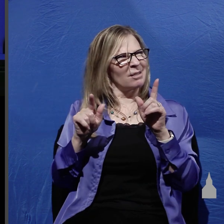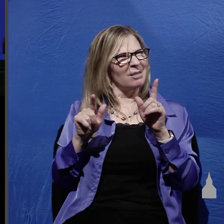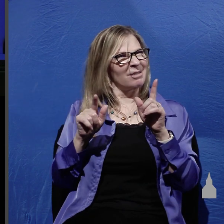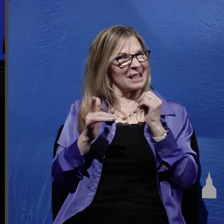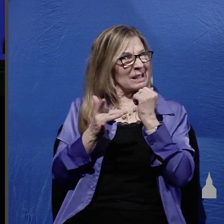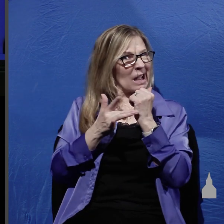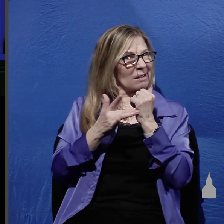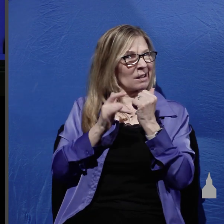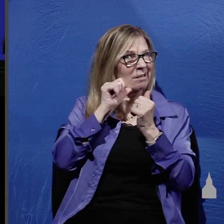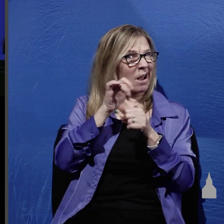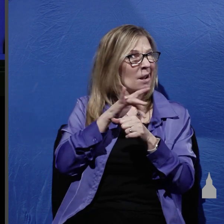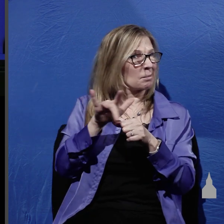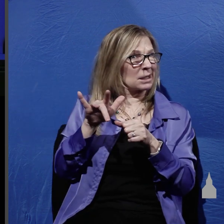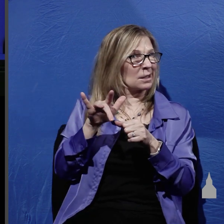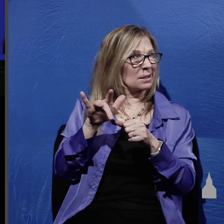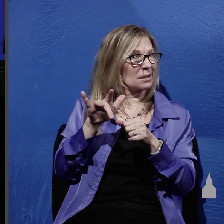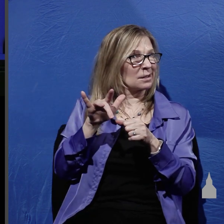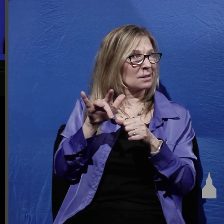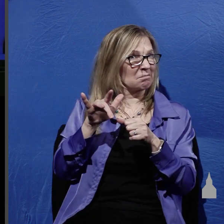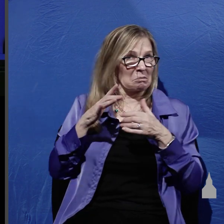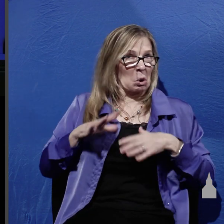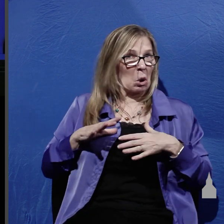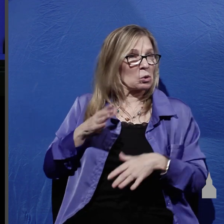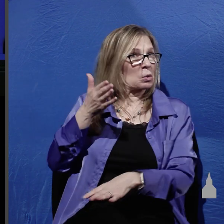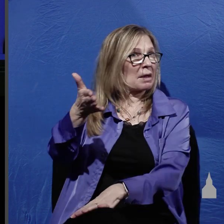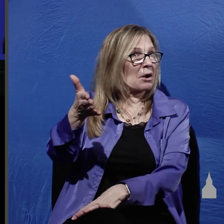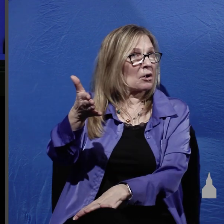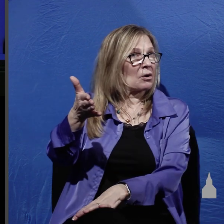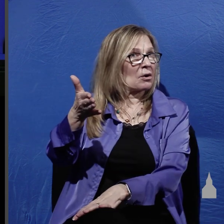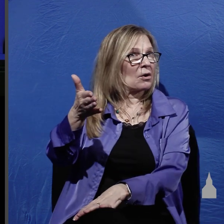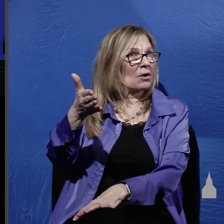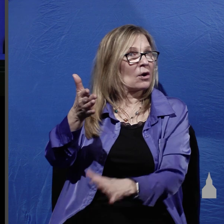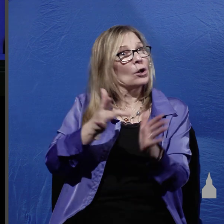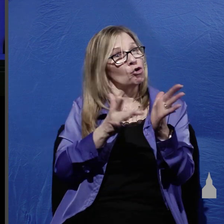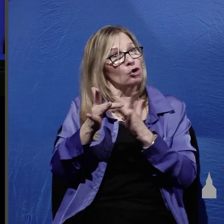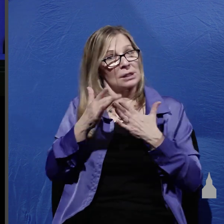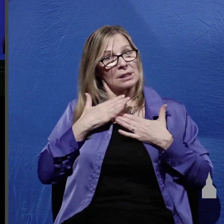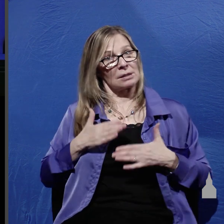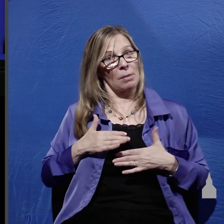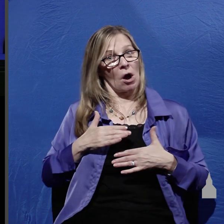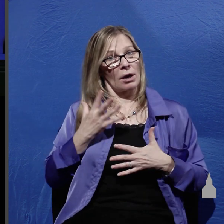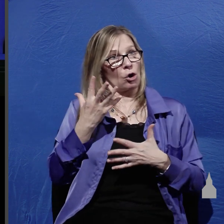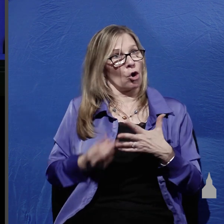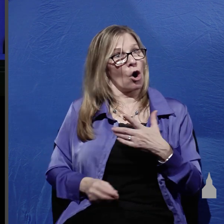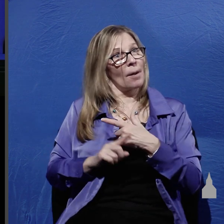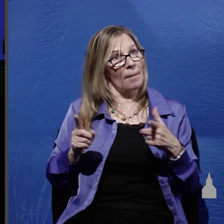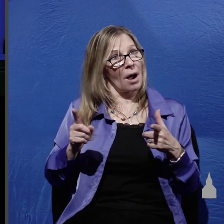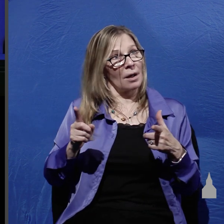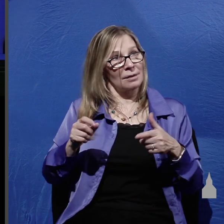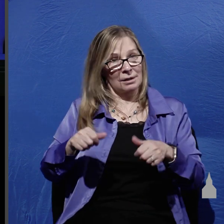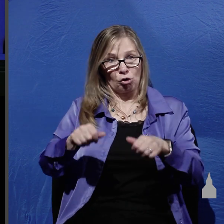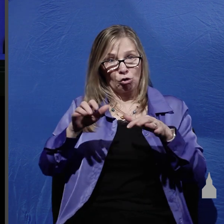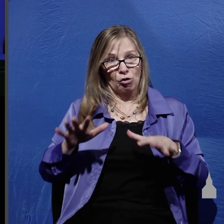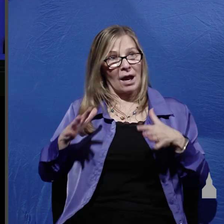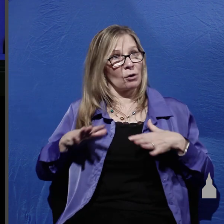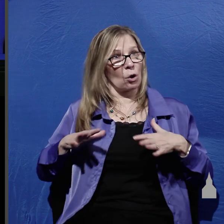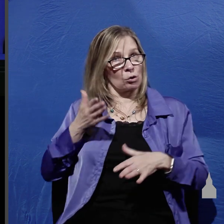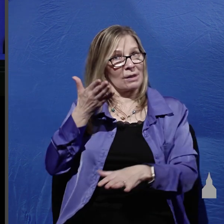it wasn't empty because while Jesus wasn't there his grave clothes were they were there